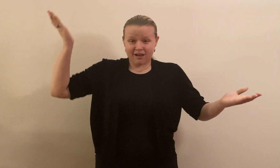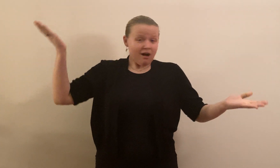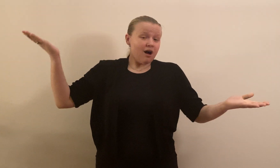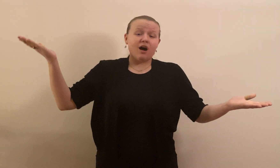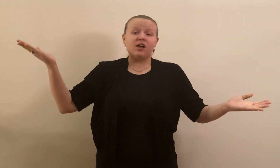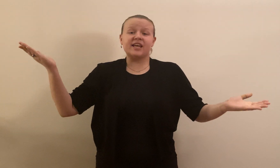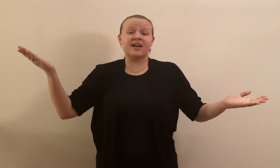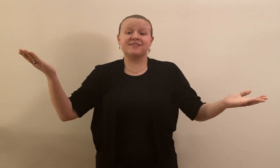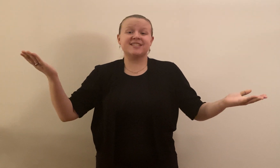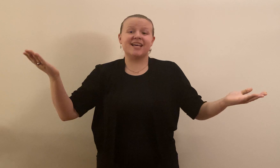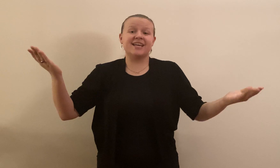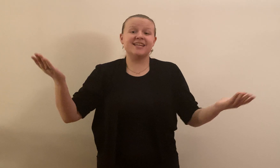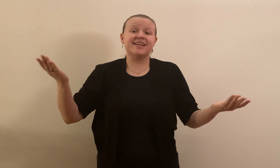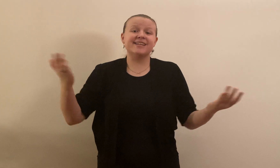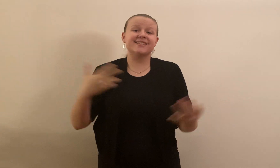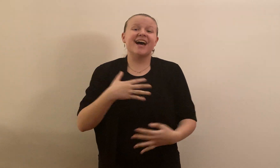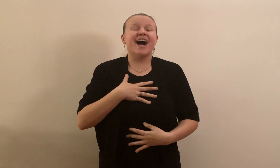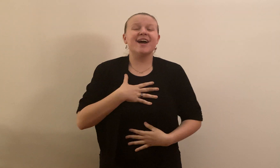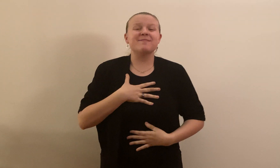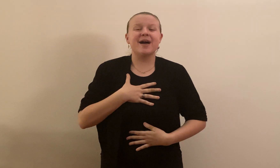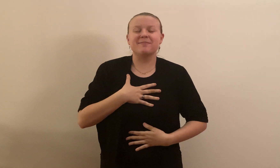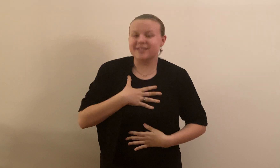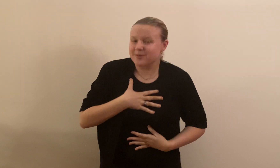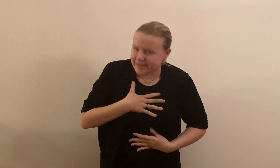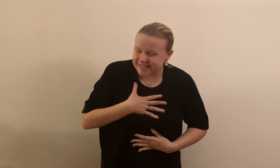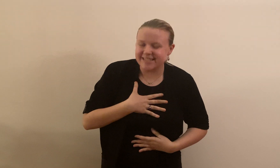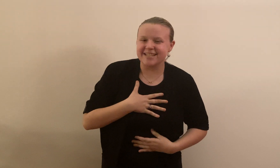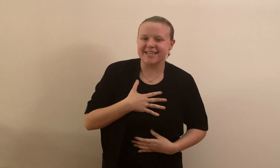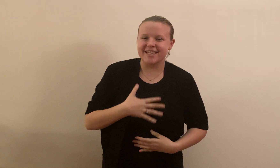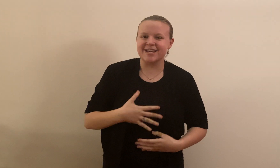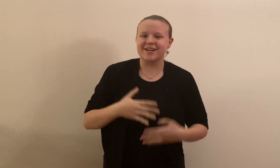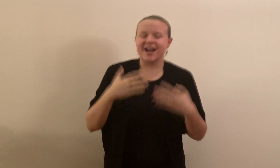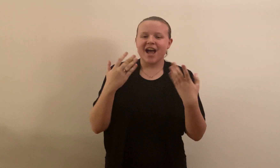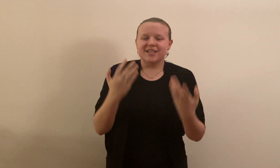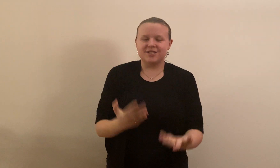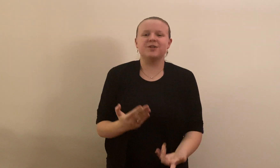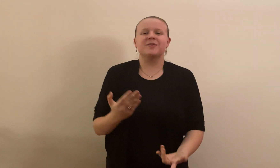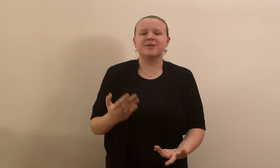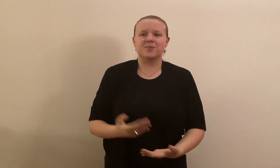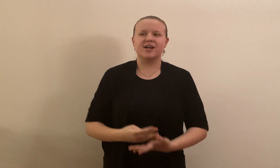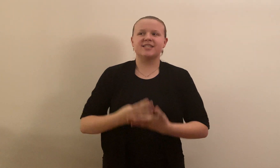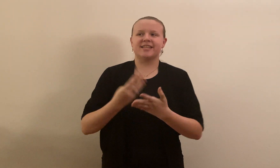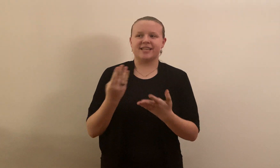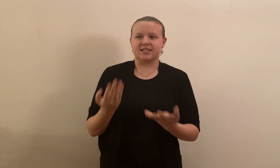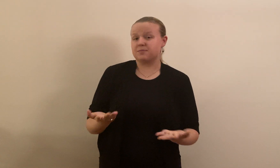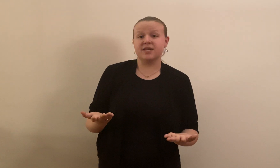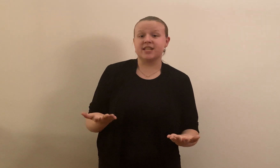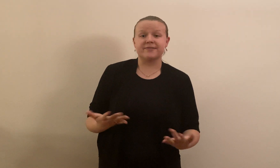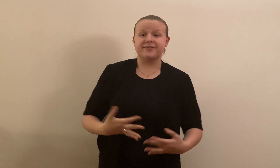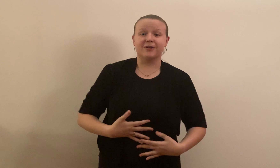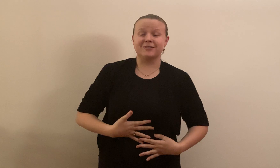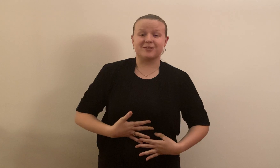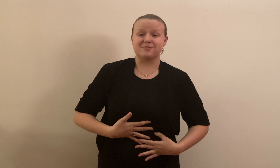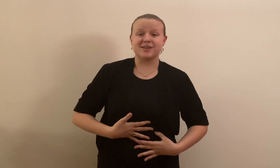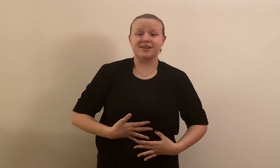All I have to say is I'm happy to be sitting here doing what is meaningful to me